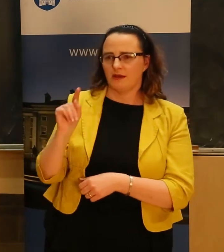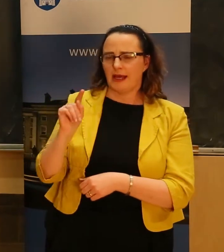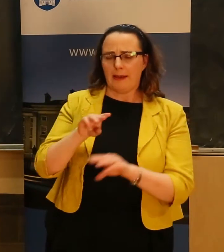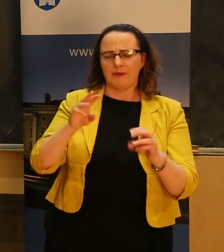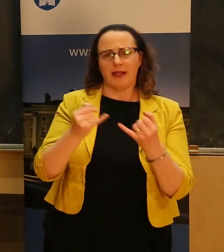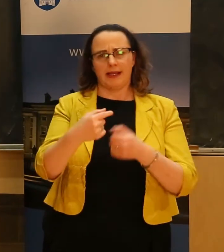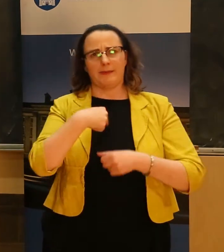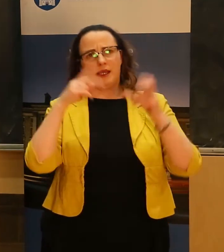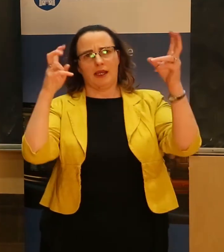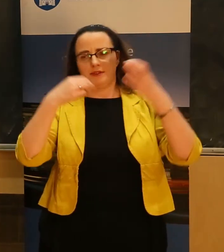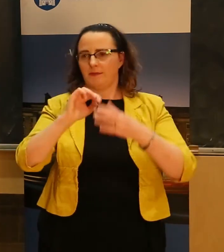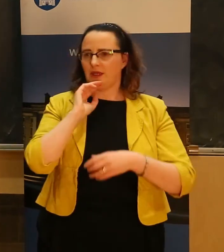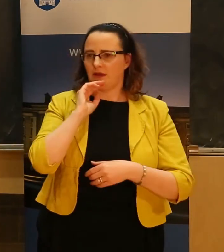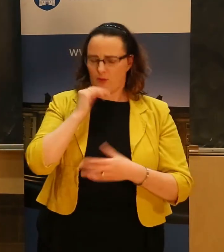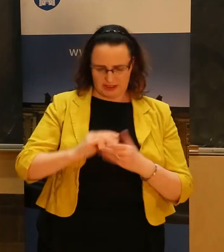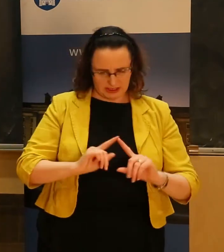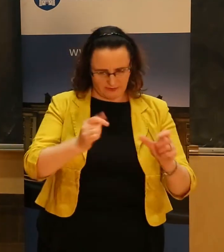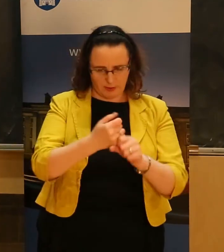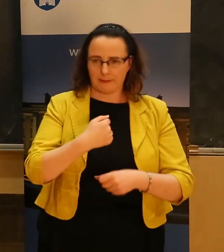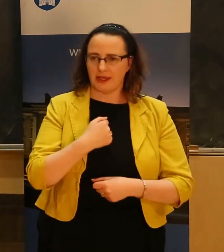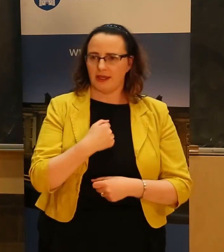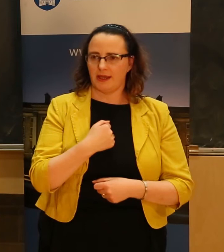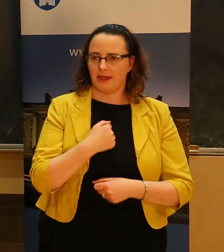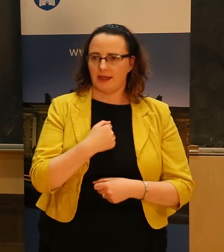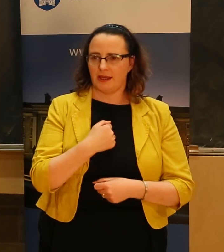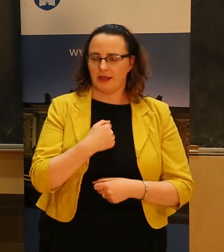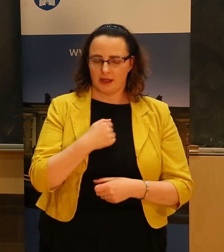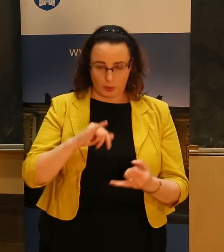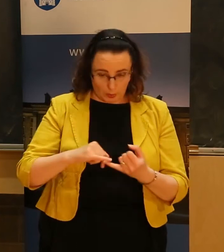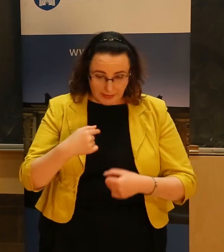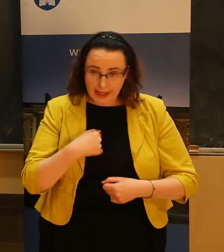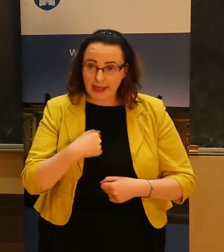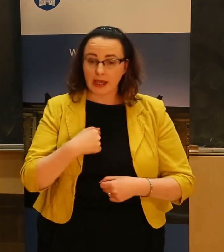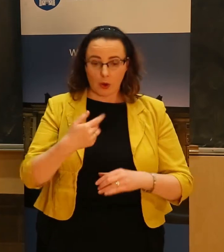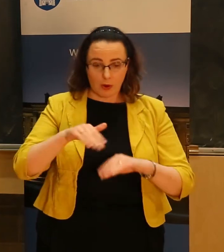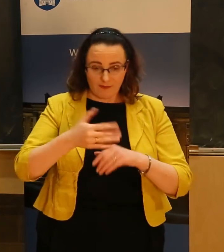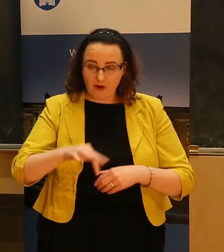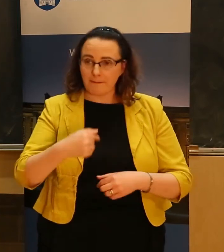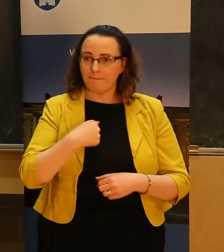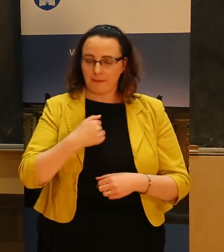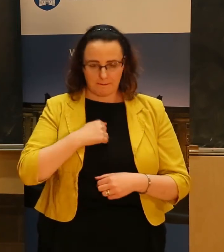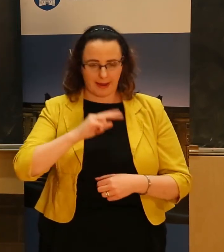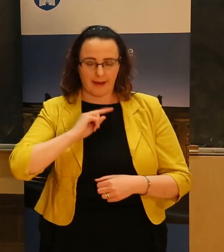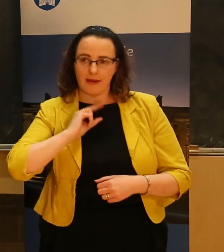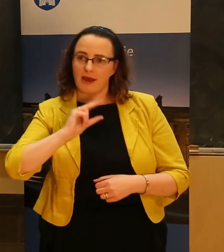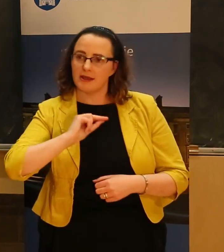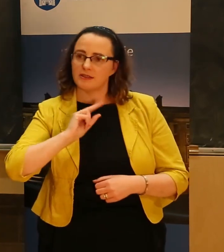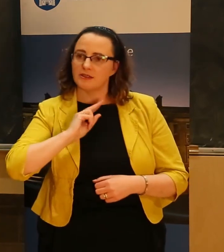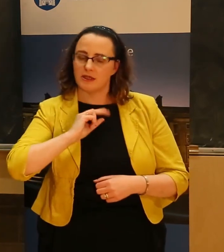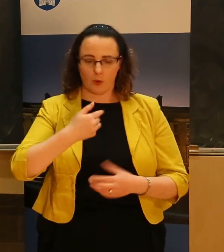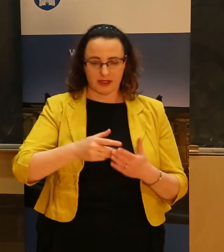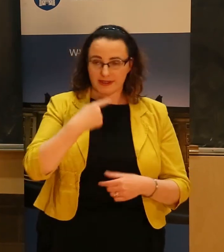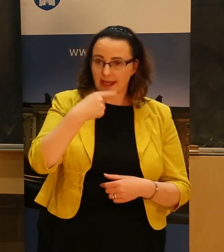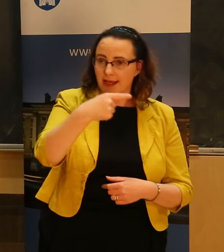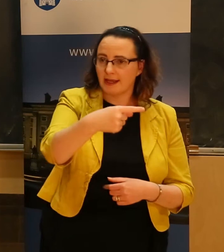People like me. What's different about me? Is it who I am? Where I come from? My accent? Is it what I'm